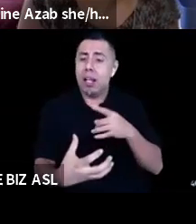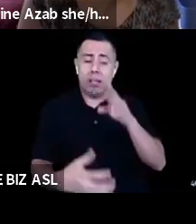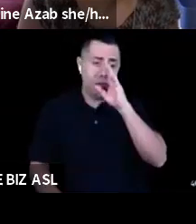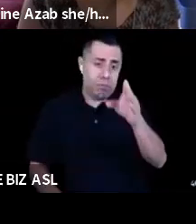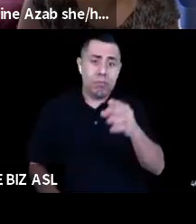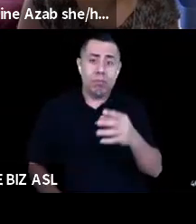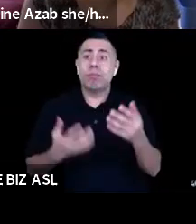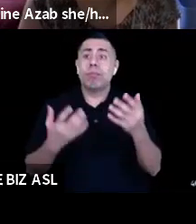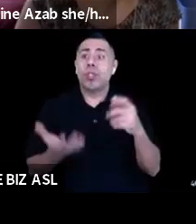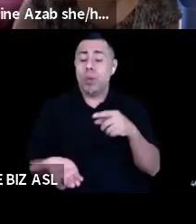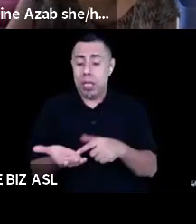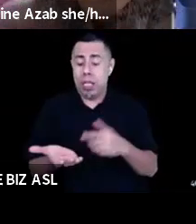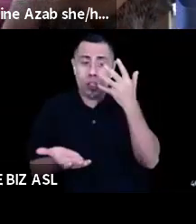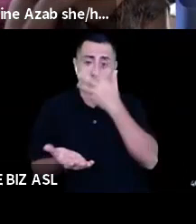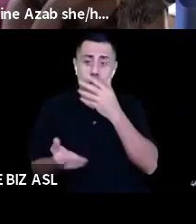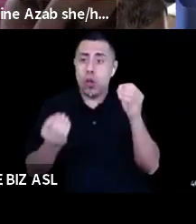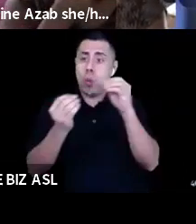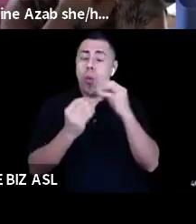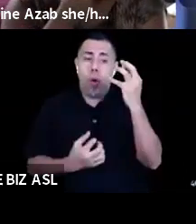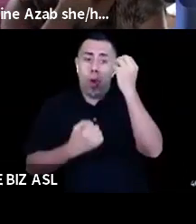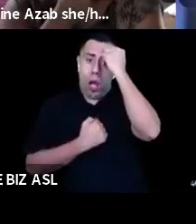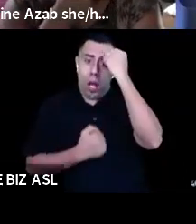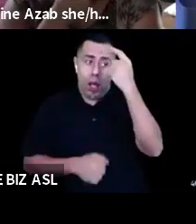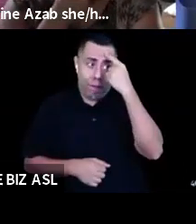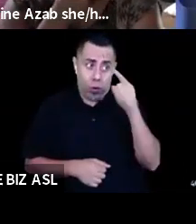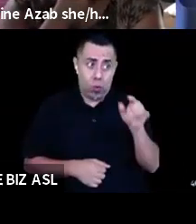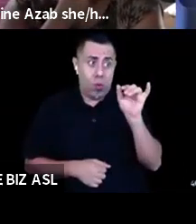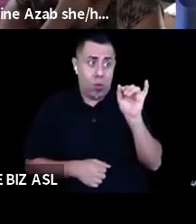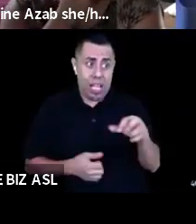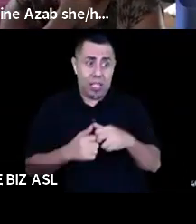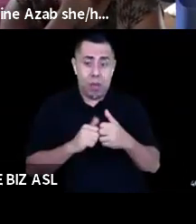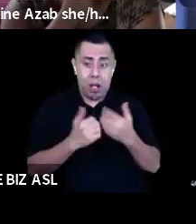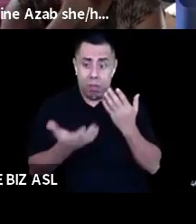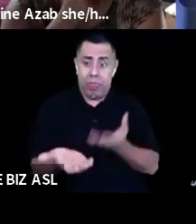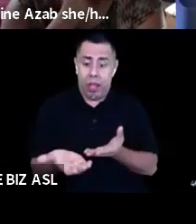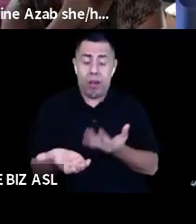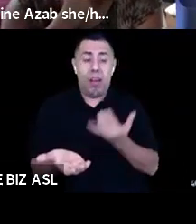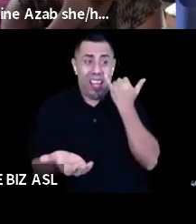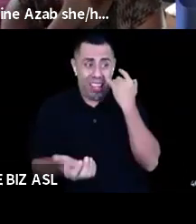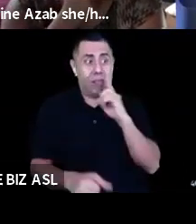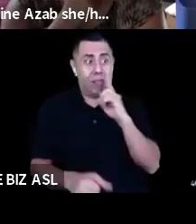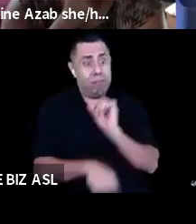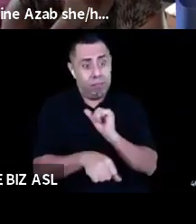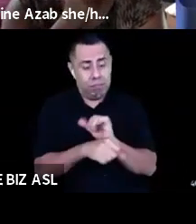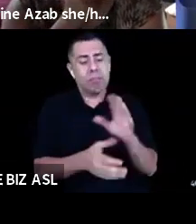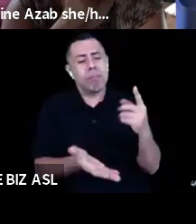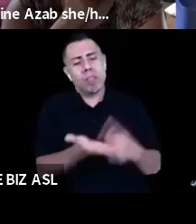Is that the problem here? And if that's what you want, let's talk about it. And let's figure out where that's coming from. And then how we can all bring up to the same page.